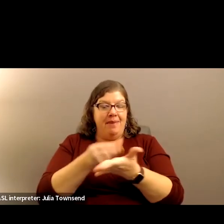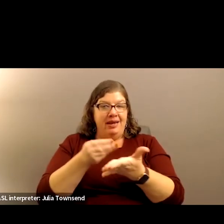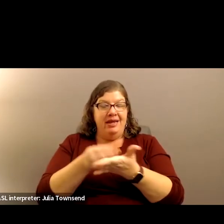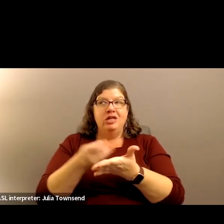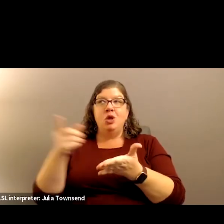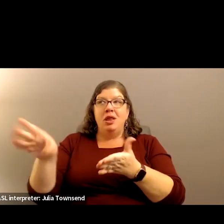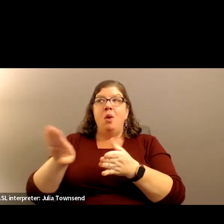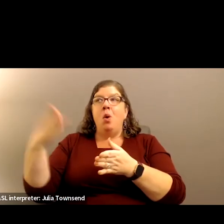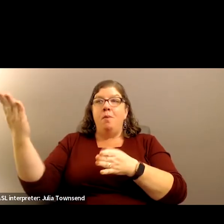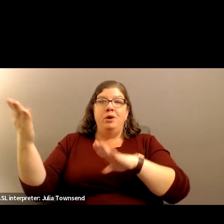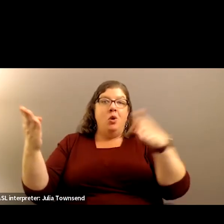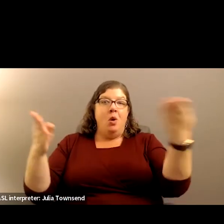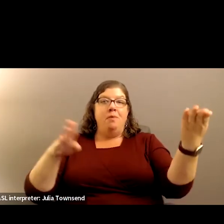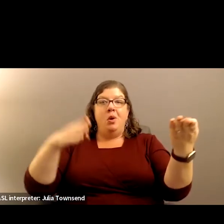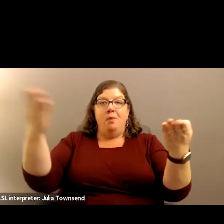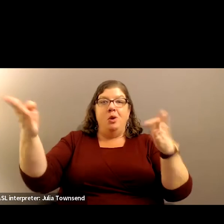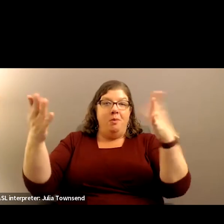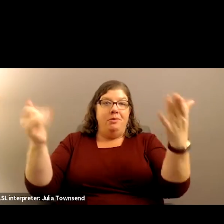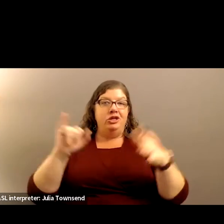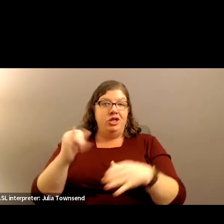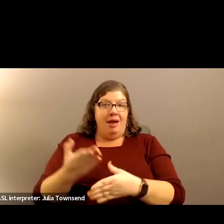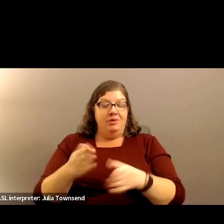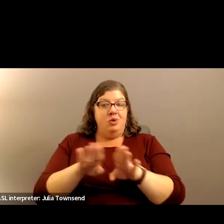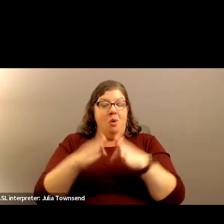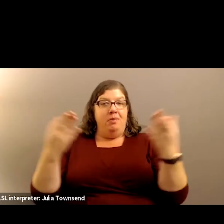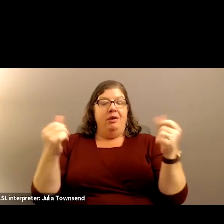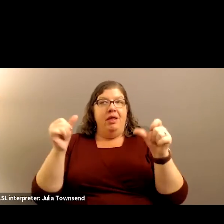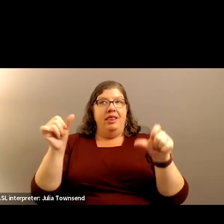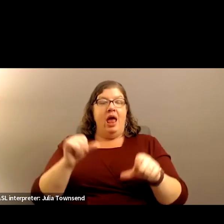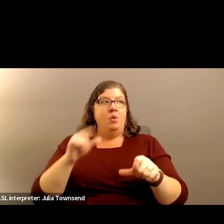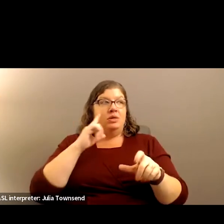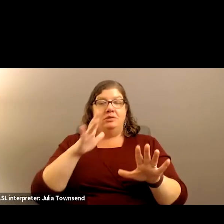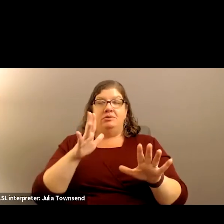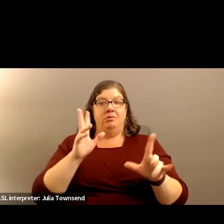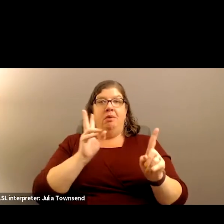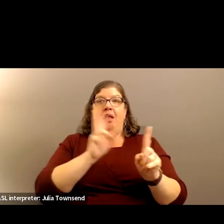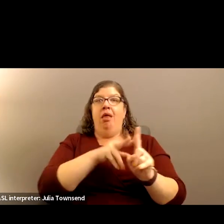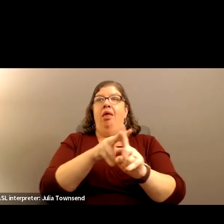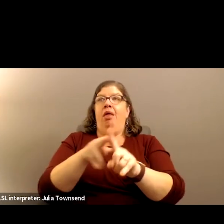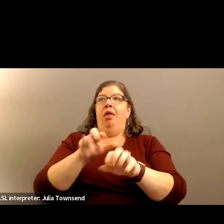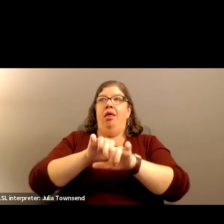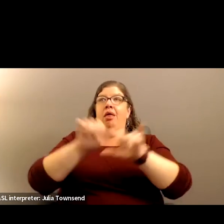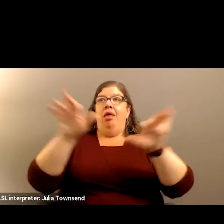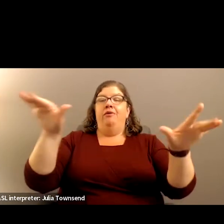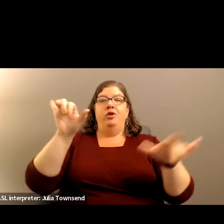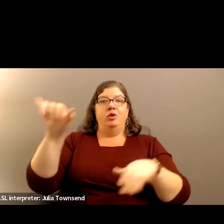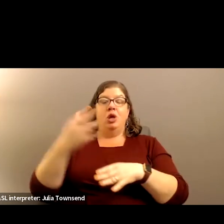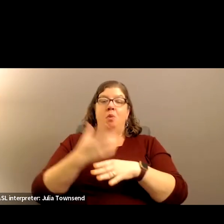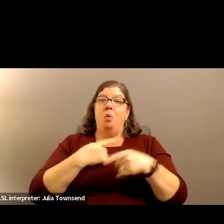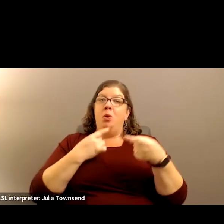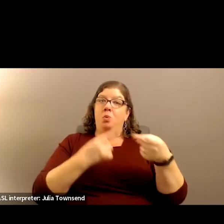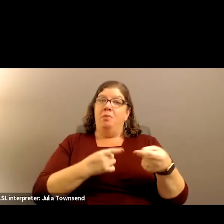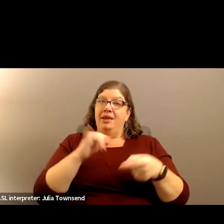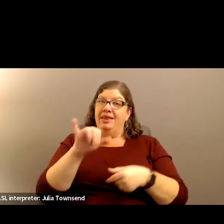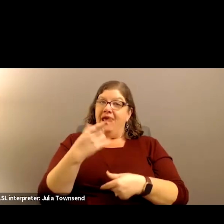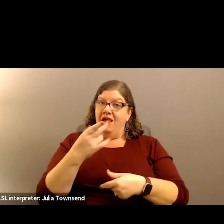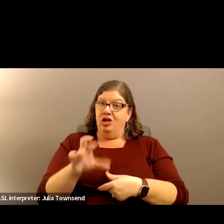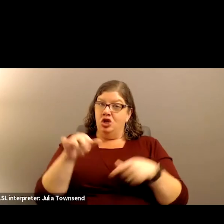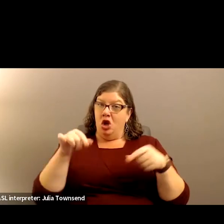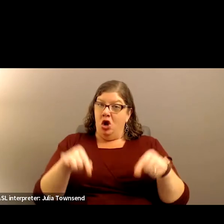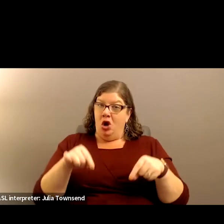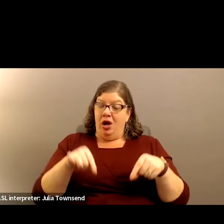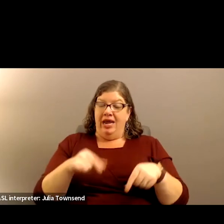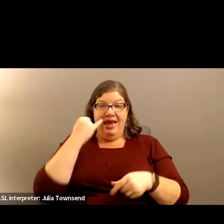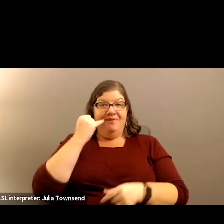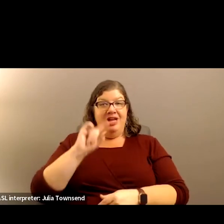were opening positions. And so that was a phenomenon we saw that that we really battled against in HR, because if it was